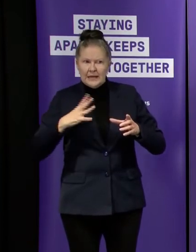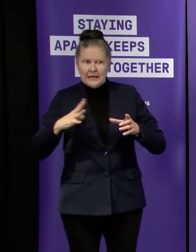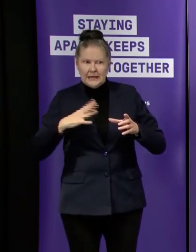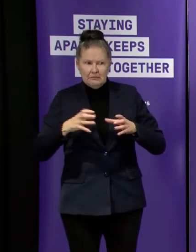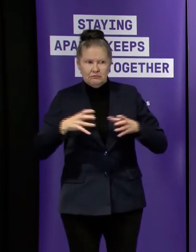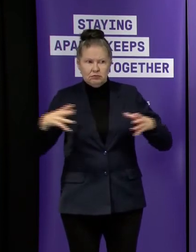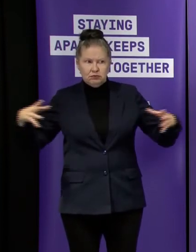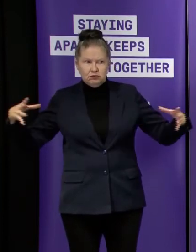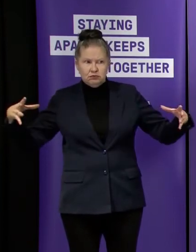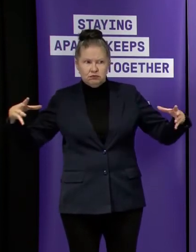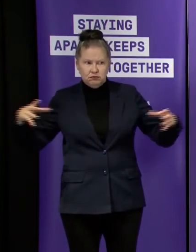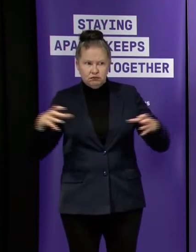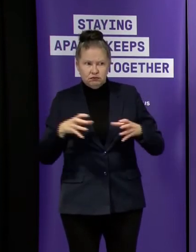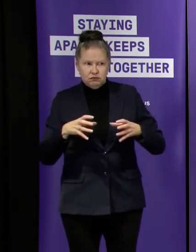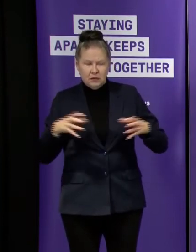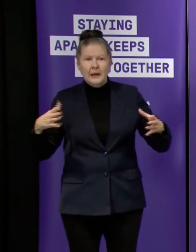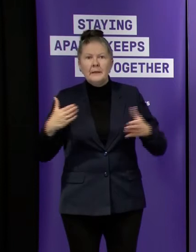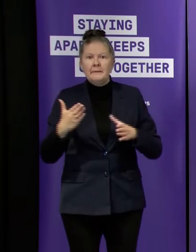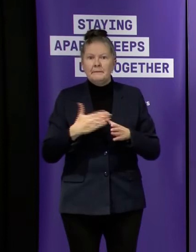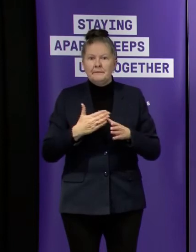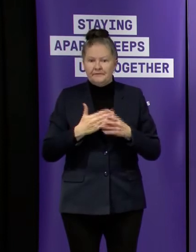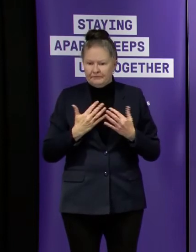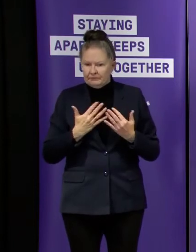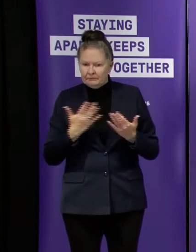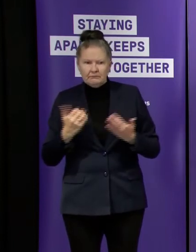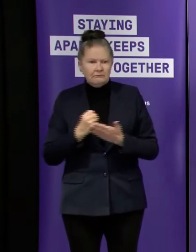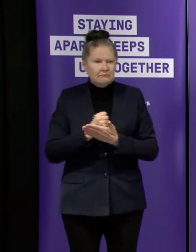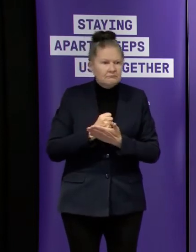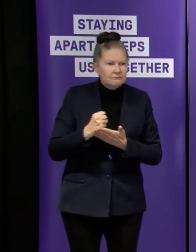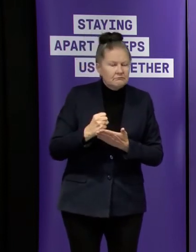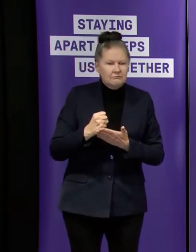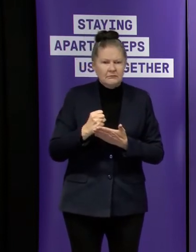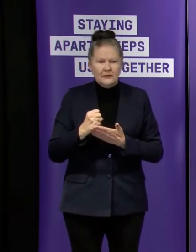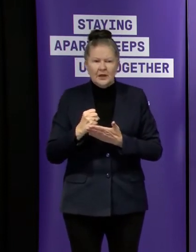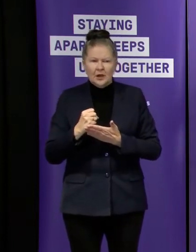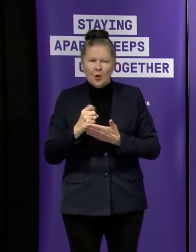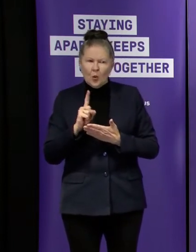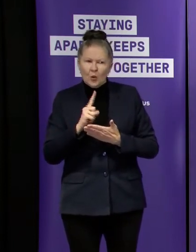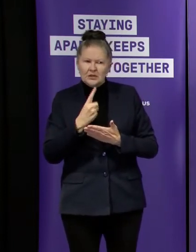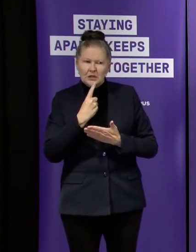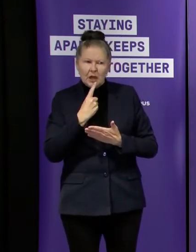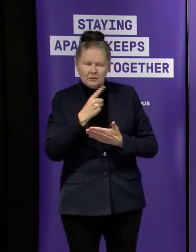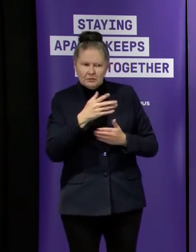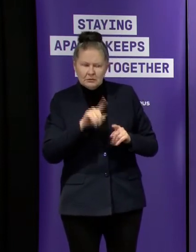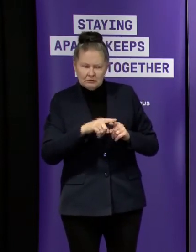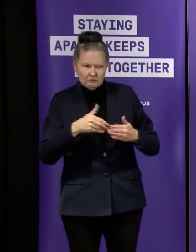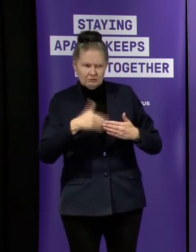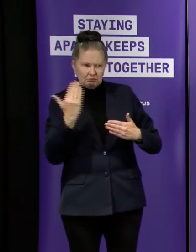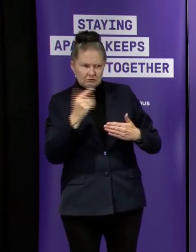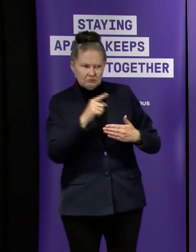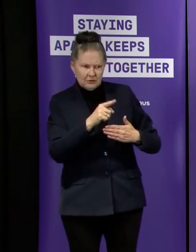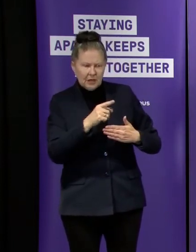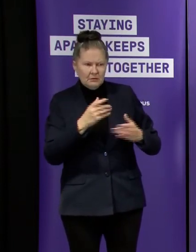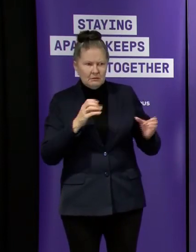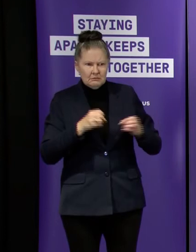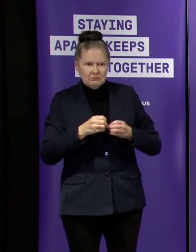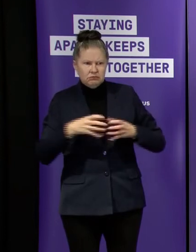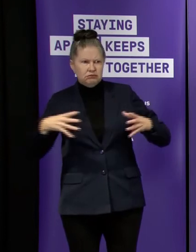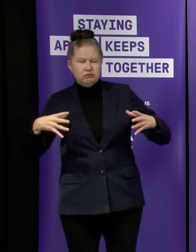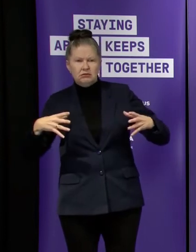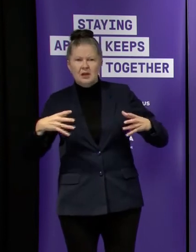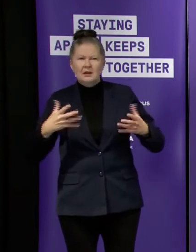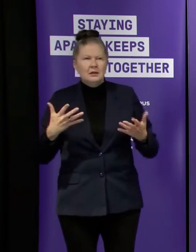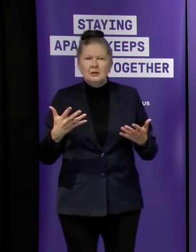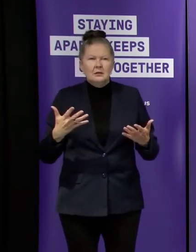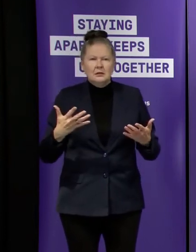challenge of the day so whatever the virus throws up by way of numbers and the types of cases uh as well as you